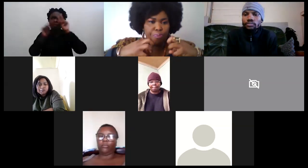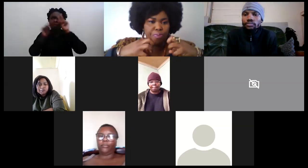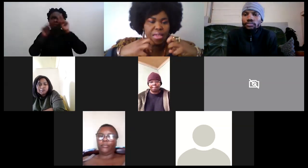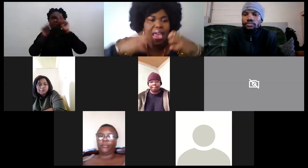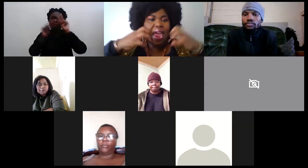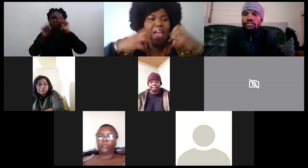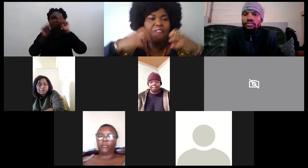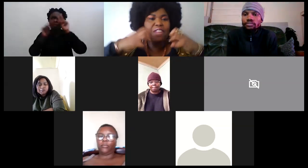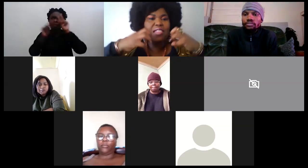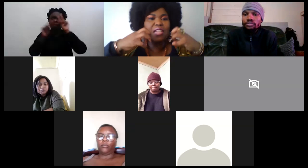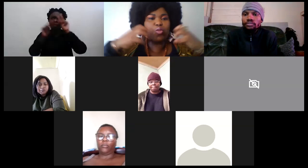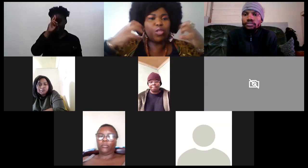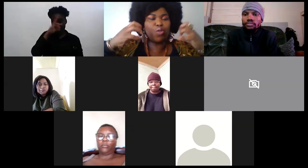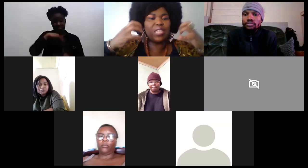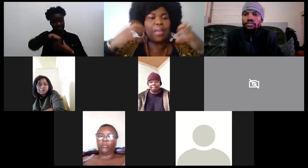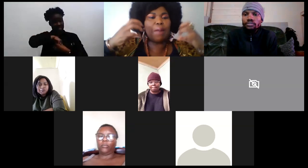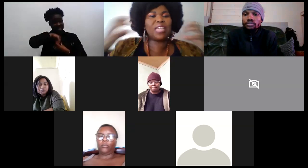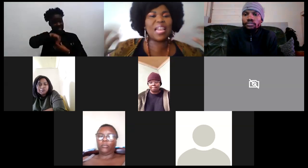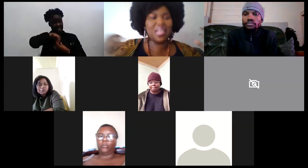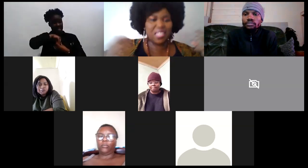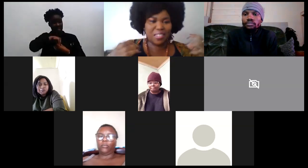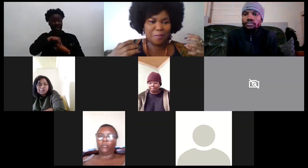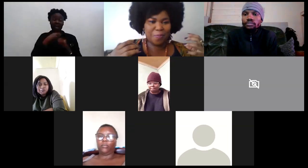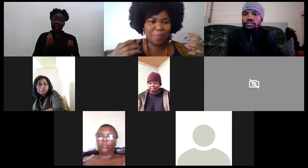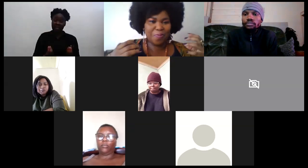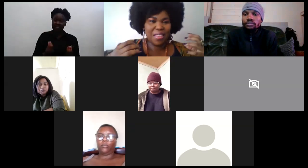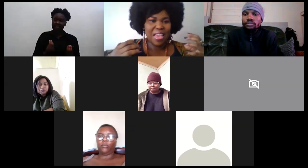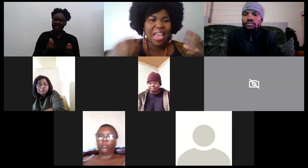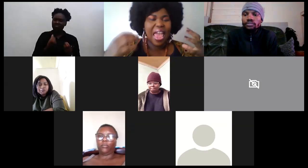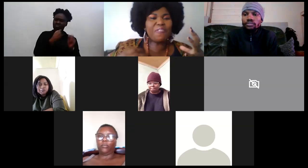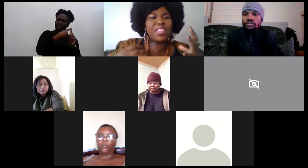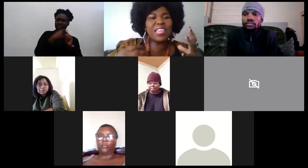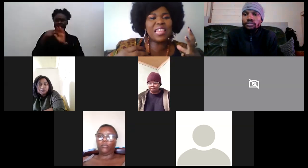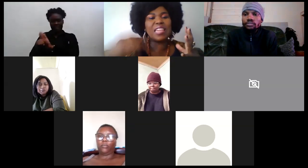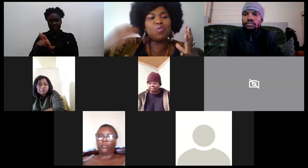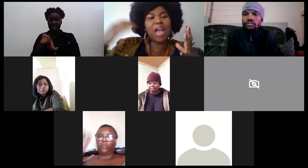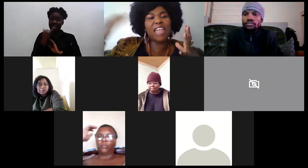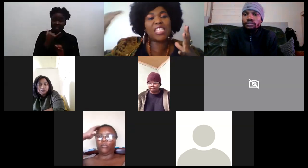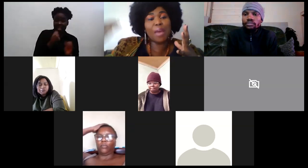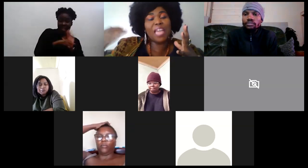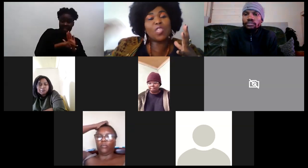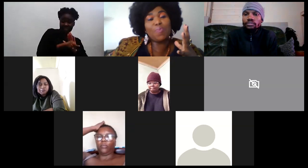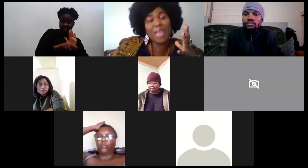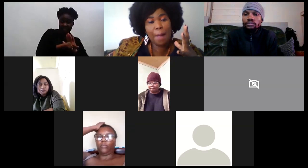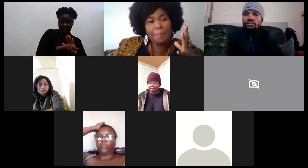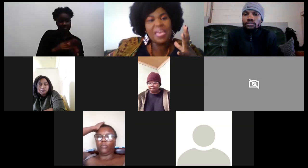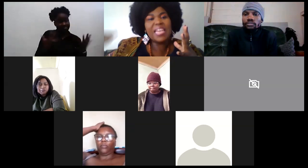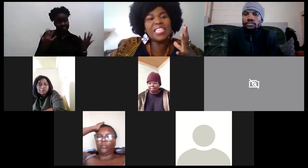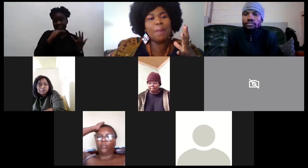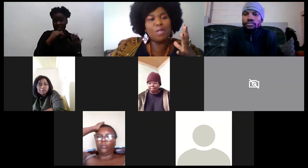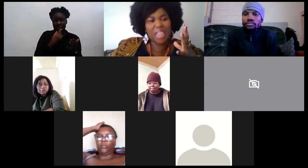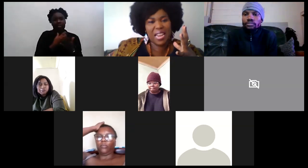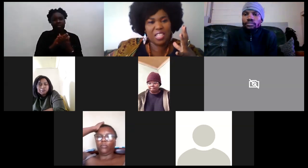everything that we do is about energy everything that we aspire to become